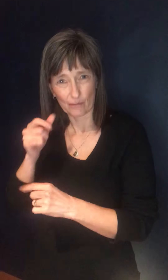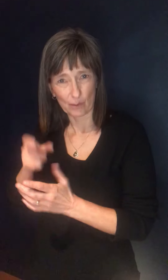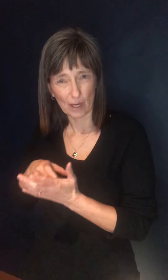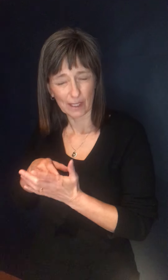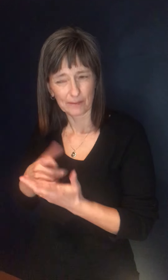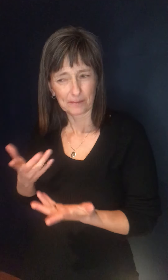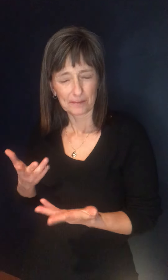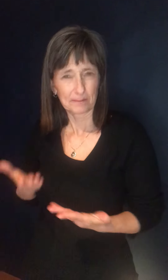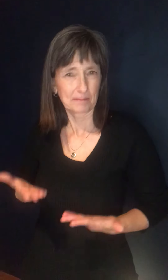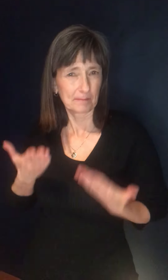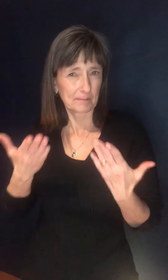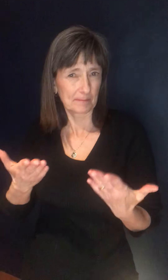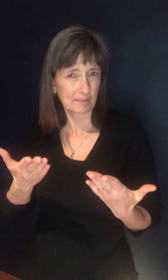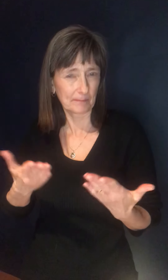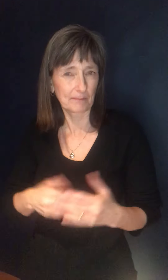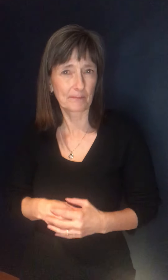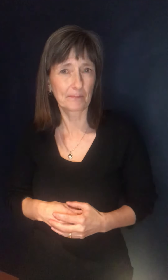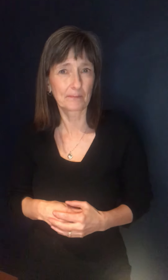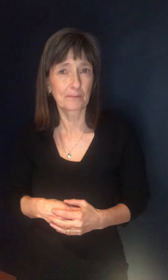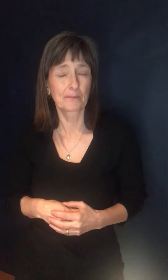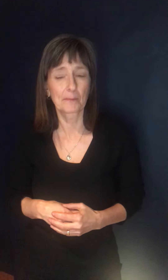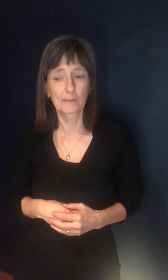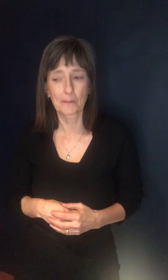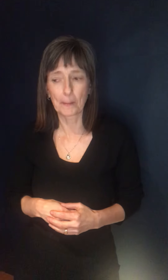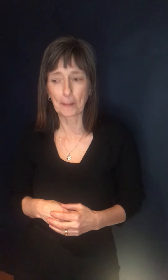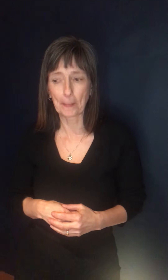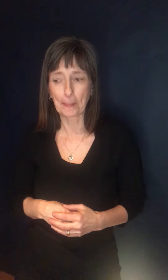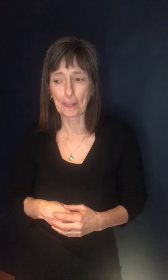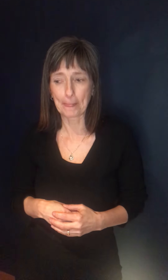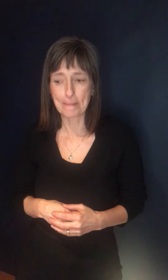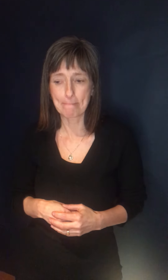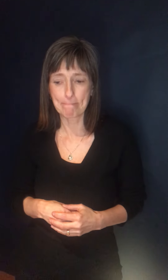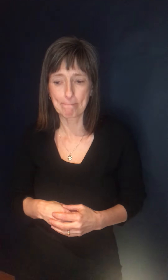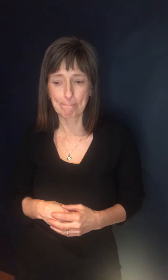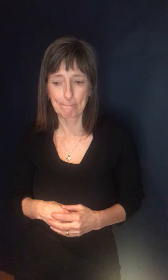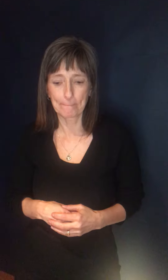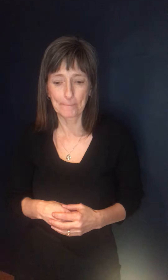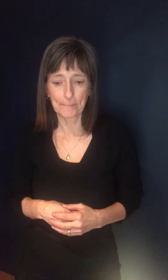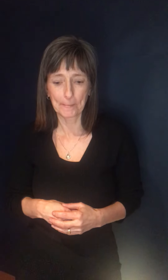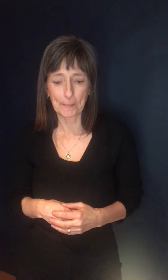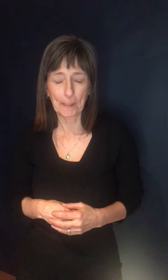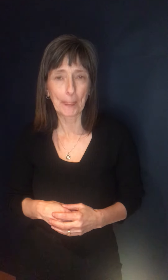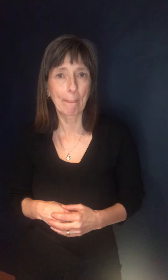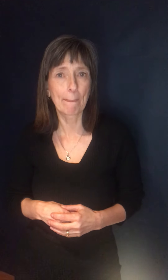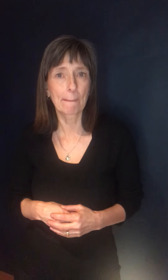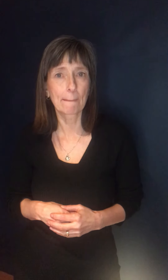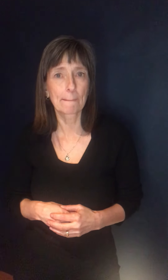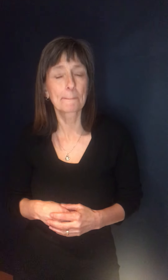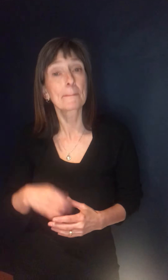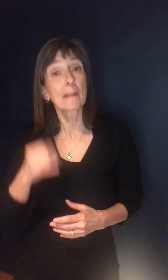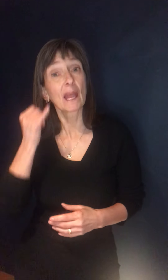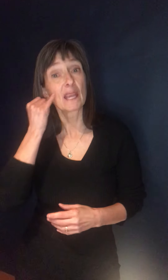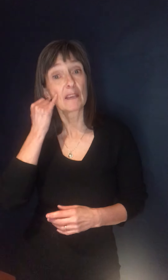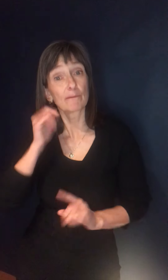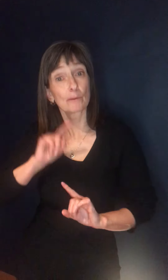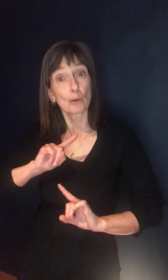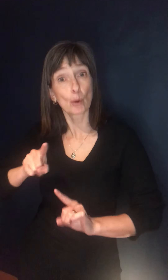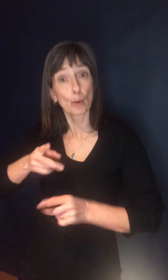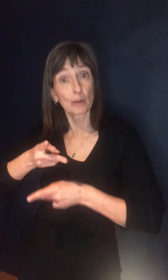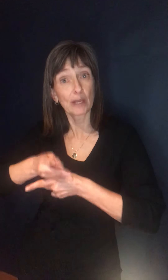recommend, uh, those children to? Uh, certainly, uh, anyone is in a, uh, in daycare, uh, we would recommend that